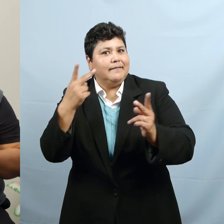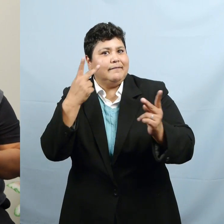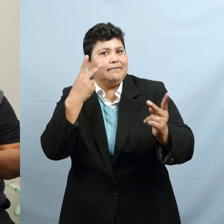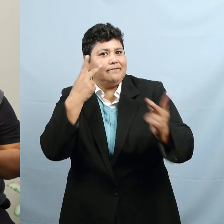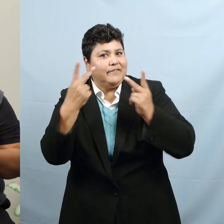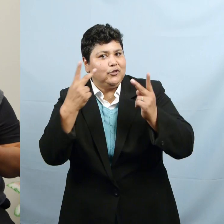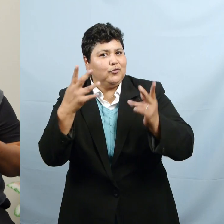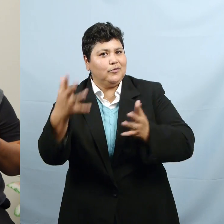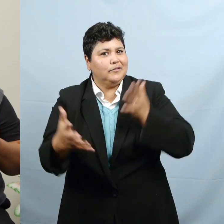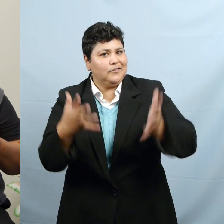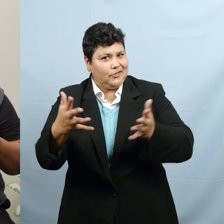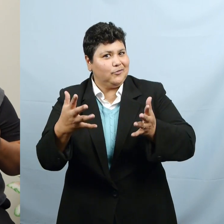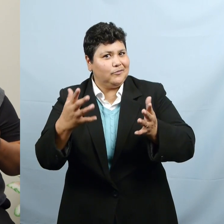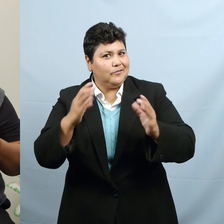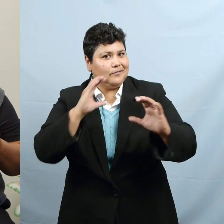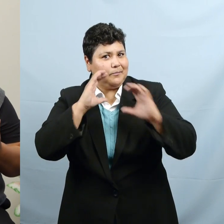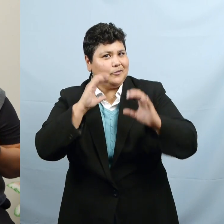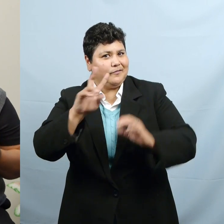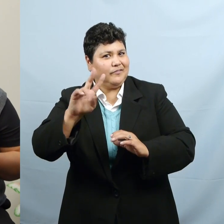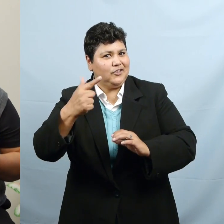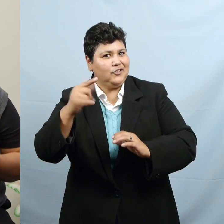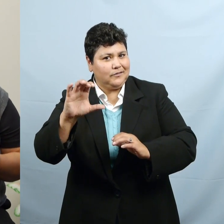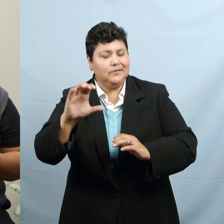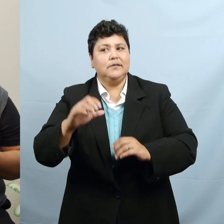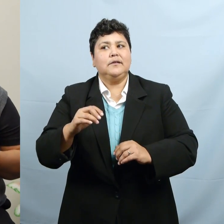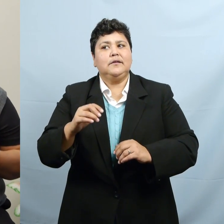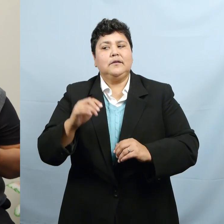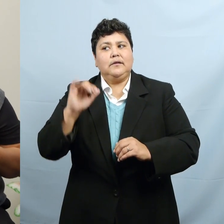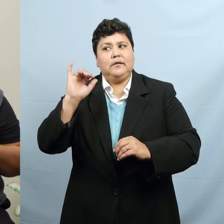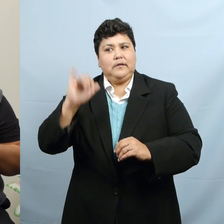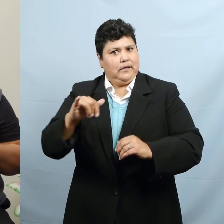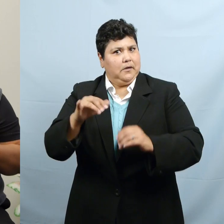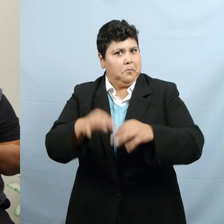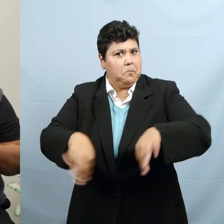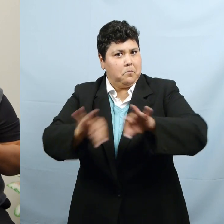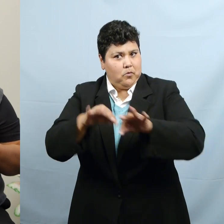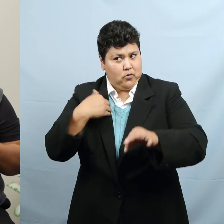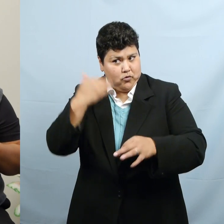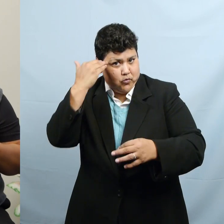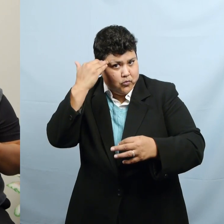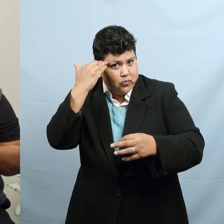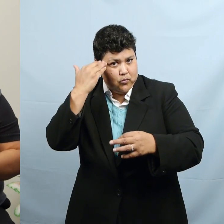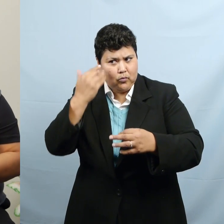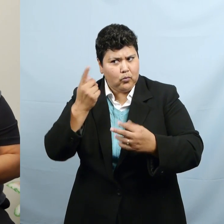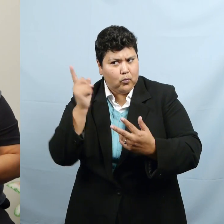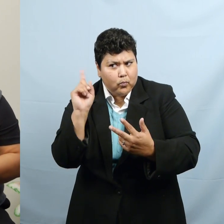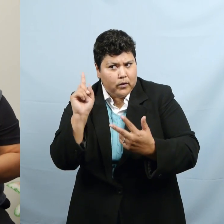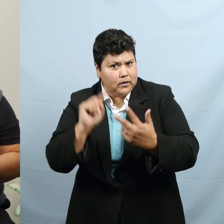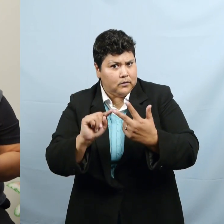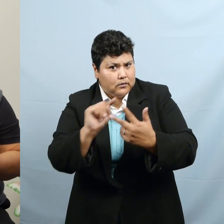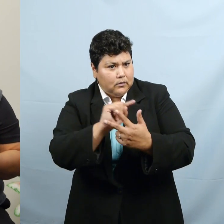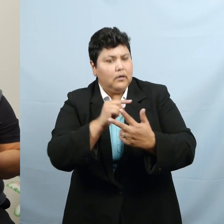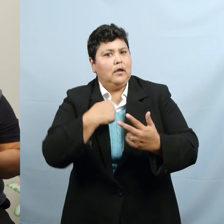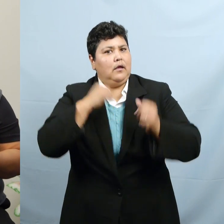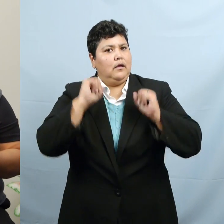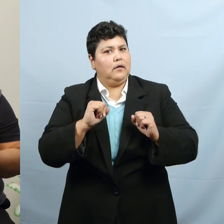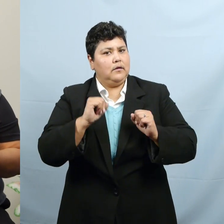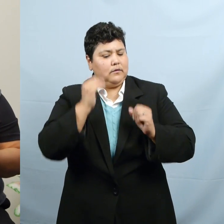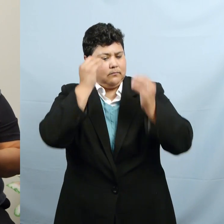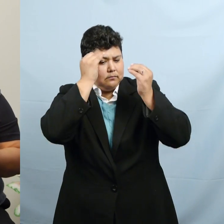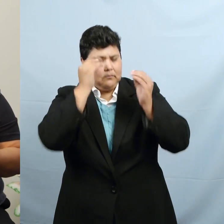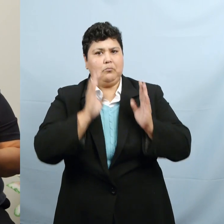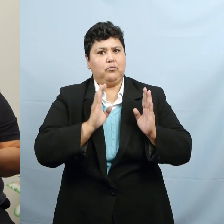communication system. So that's important for me to know so that I could prepare myself and